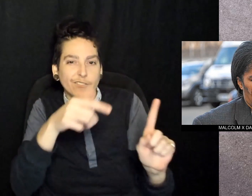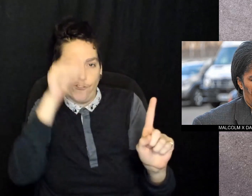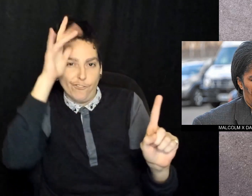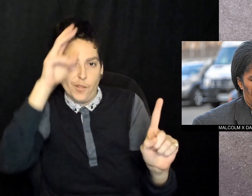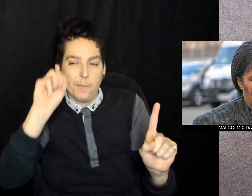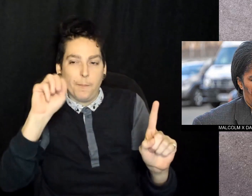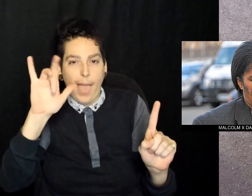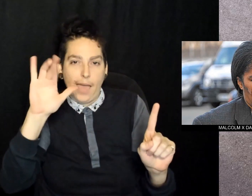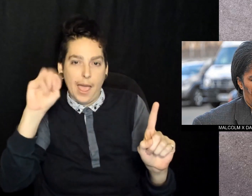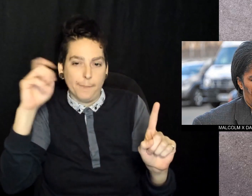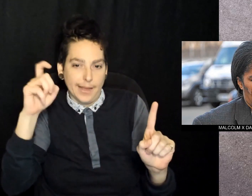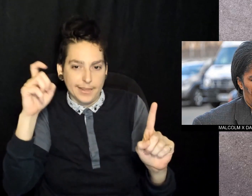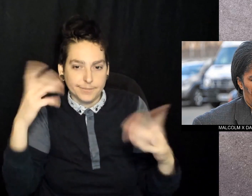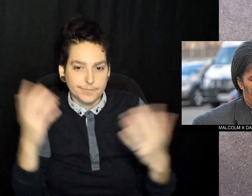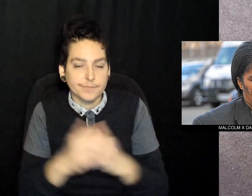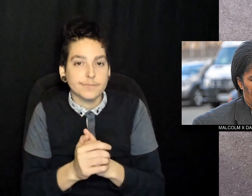were cleared of wrongdoing.